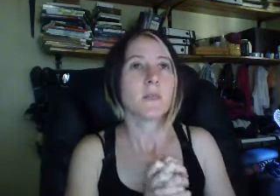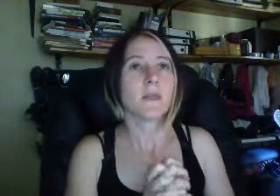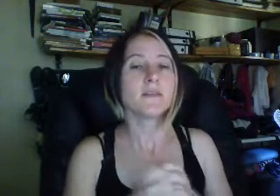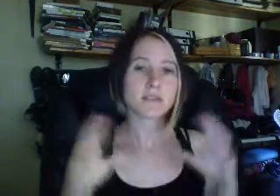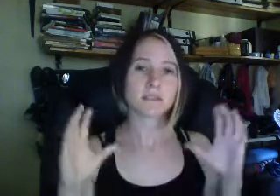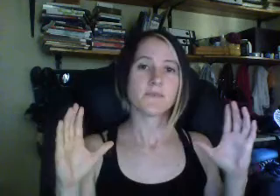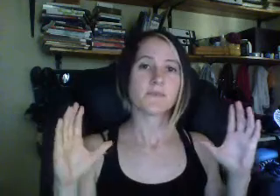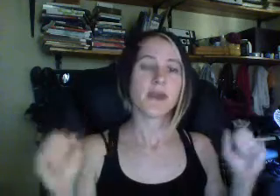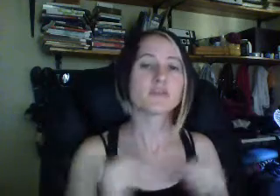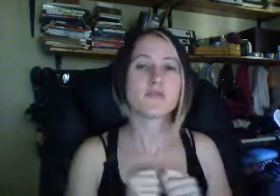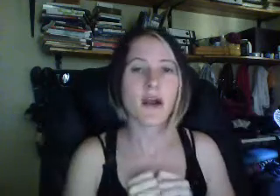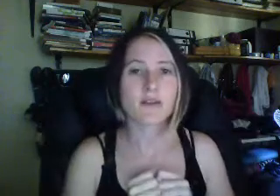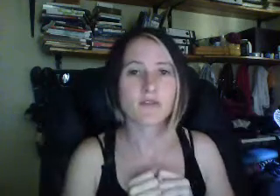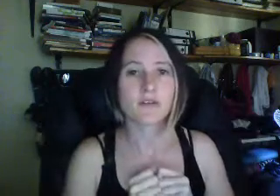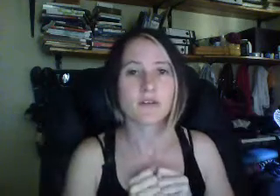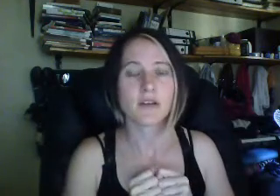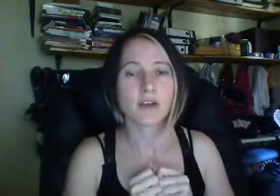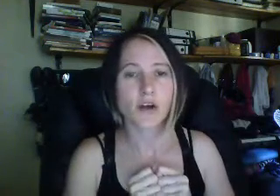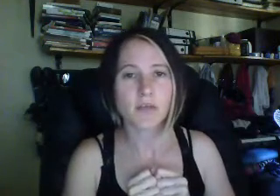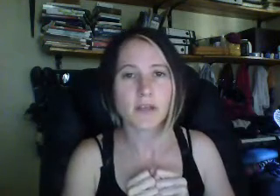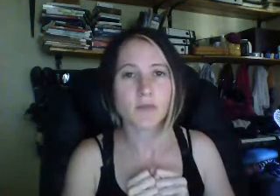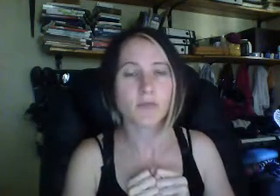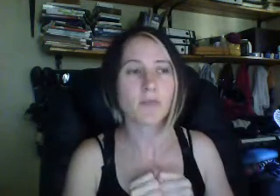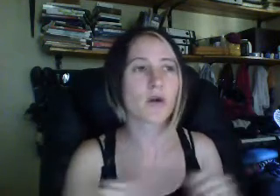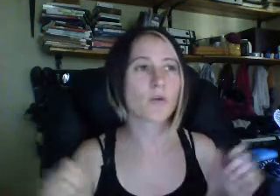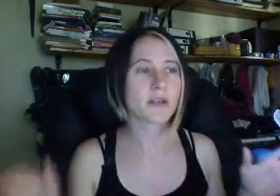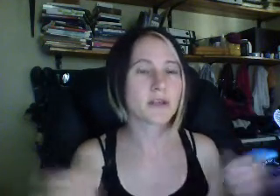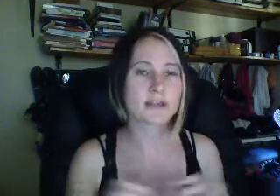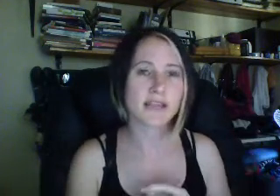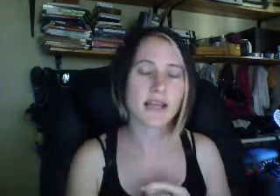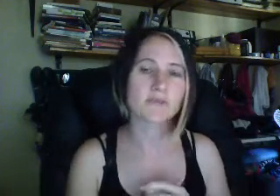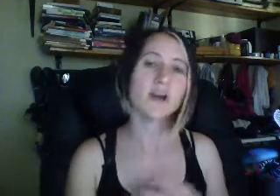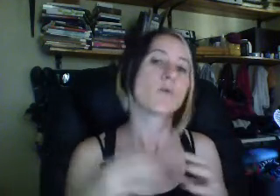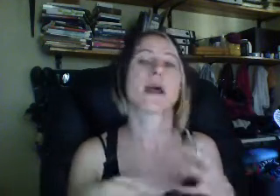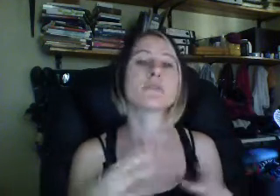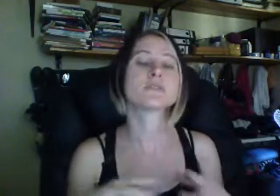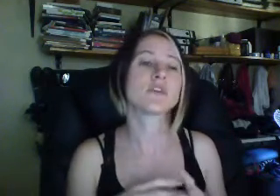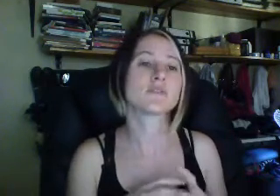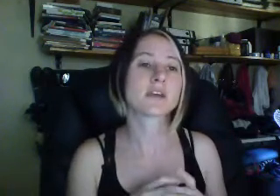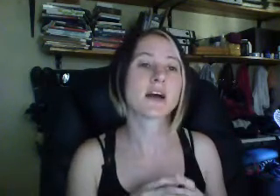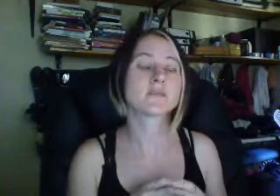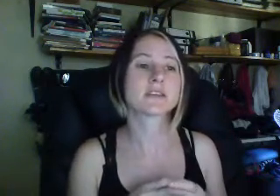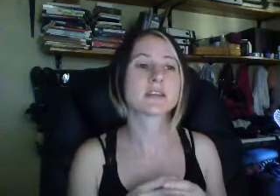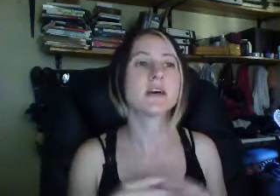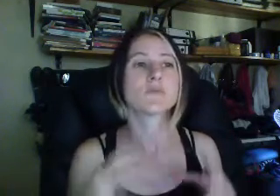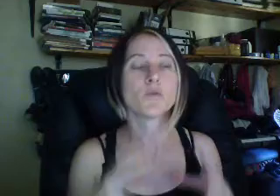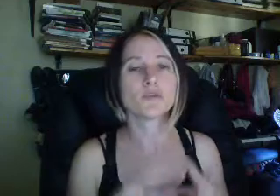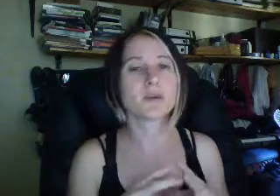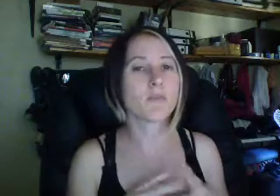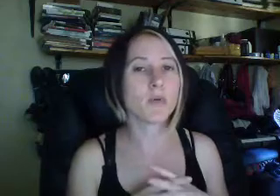in this 8-to-5 economy, where people are working like slaves, what happens often times is that, women who become